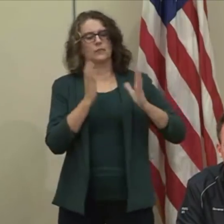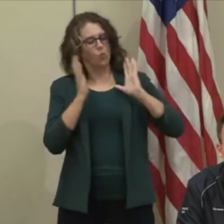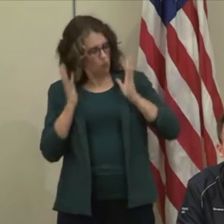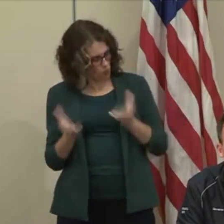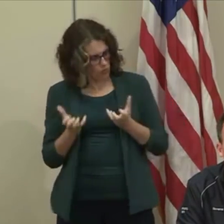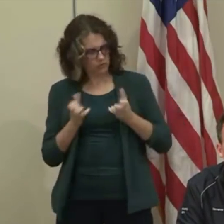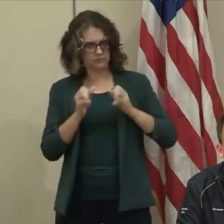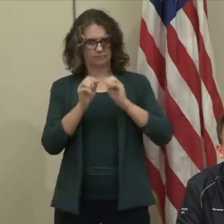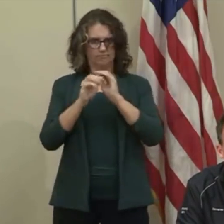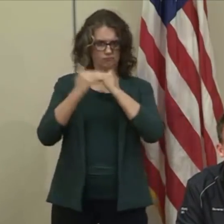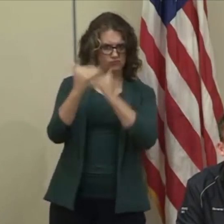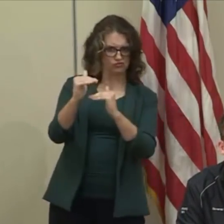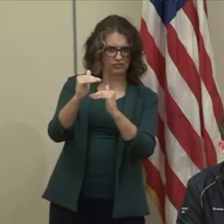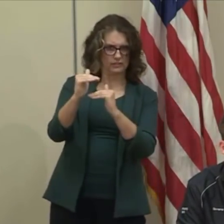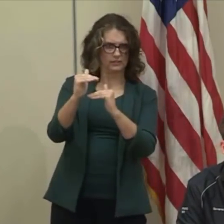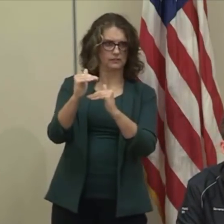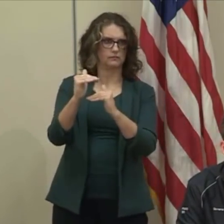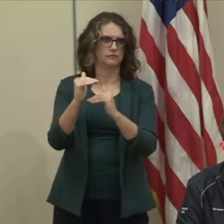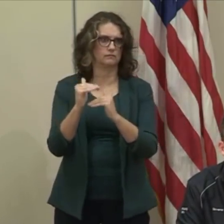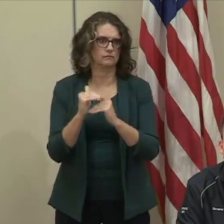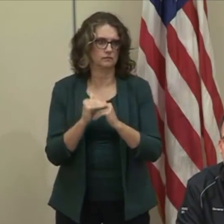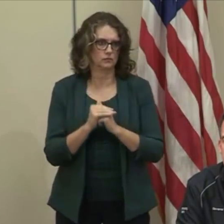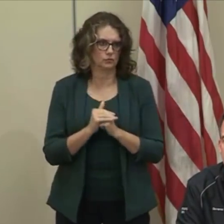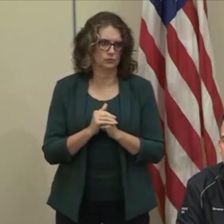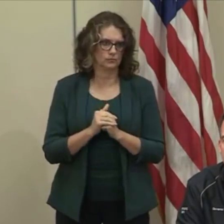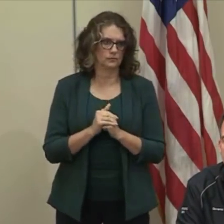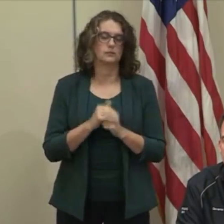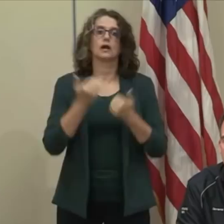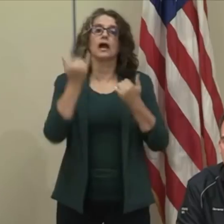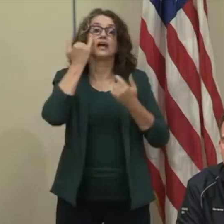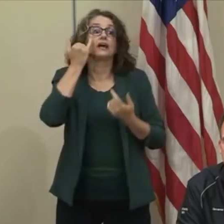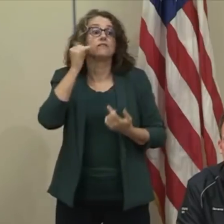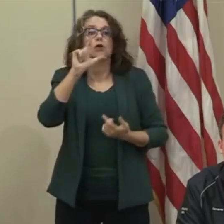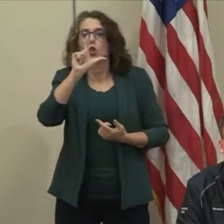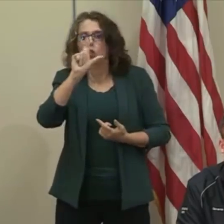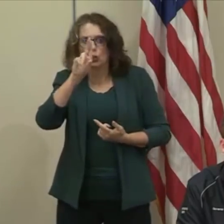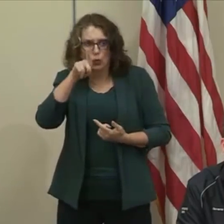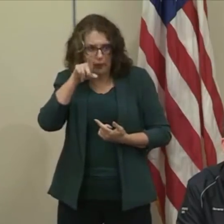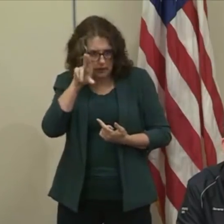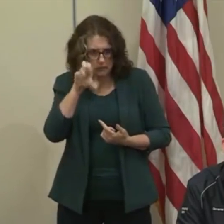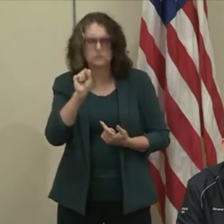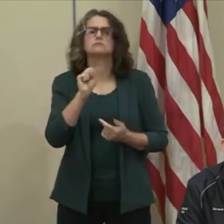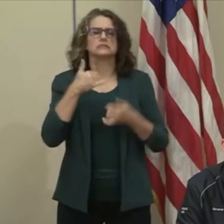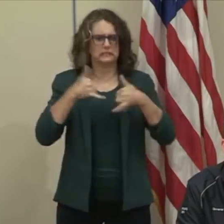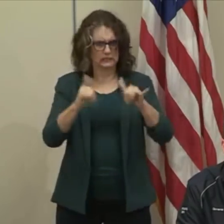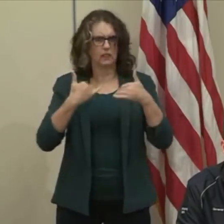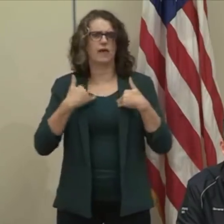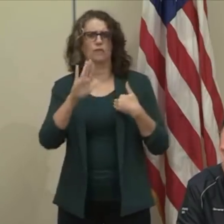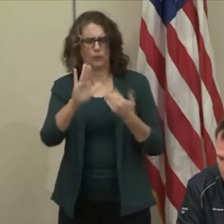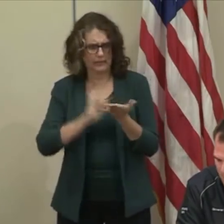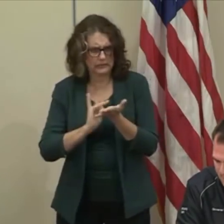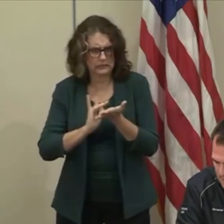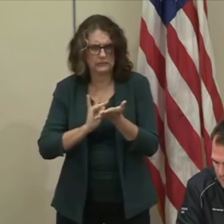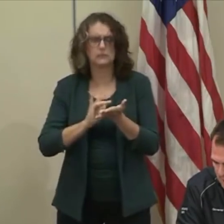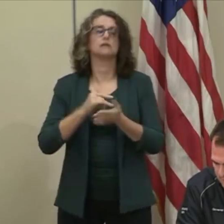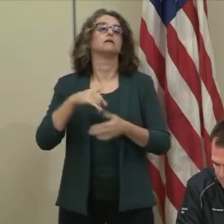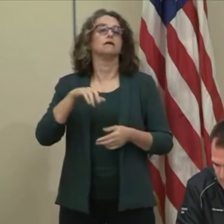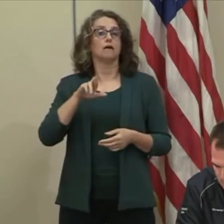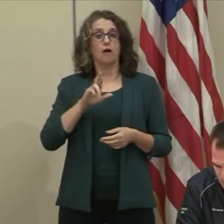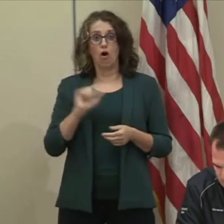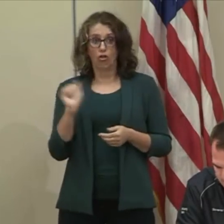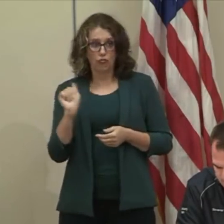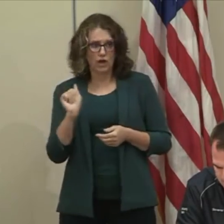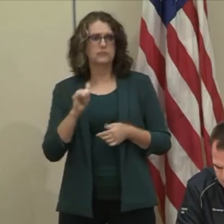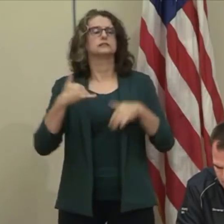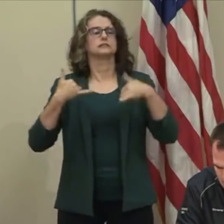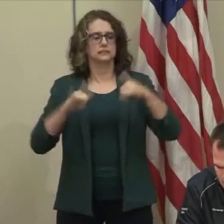like lupus. This is the reason we signed this executive order, to make sure that they have had availability for that